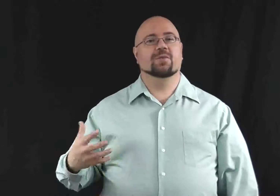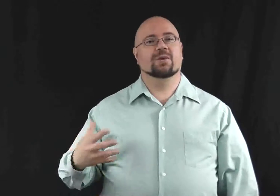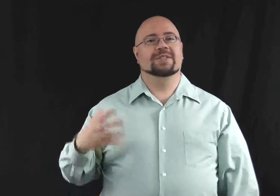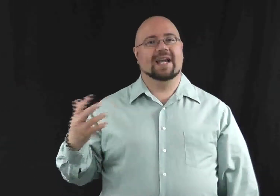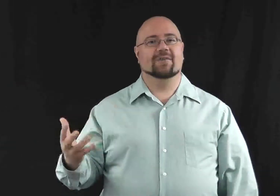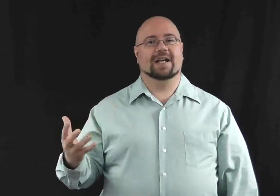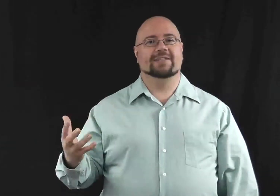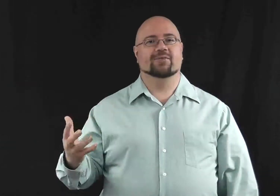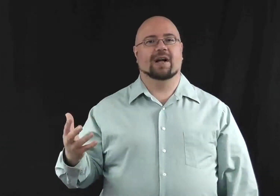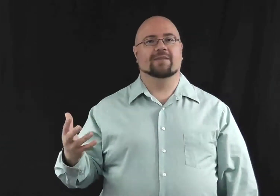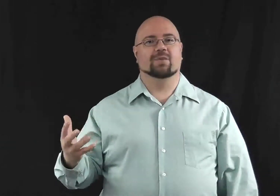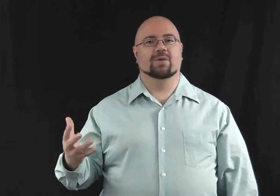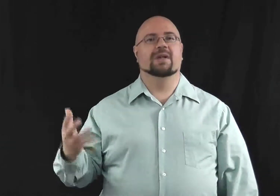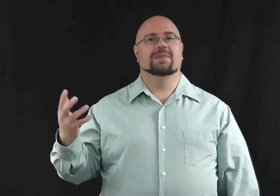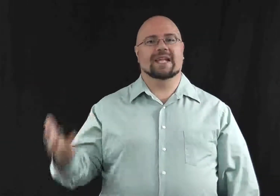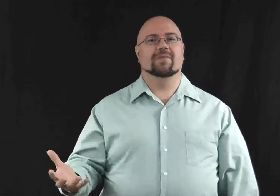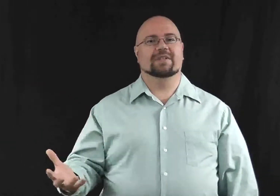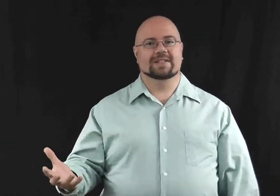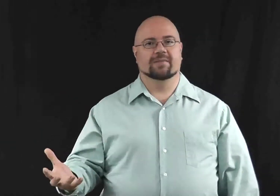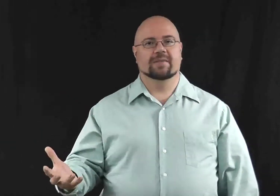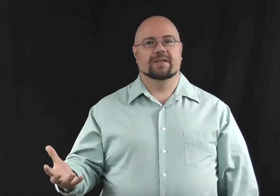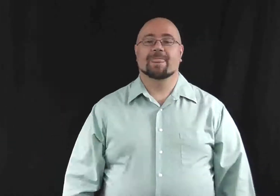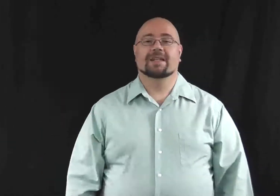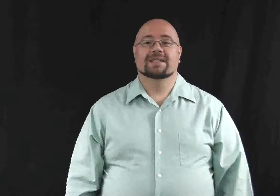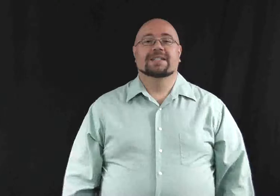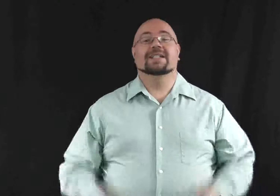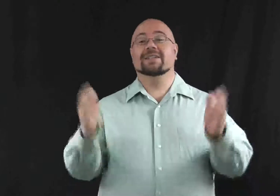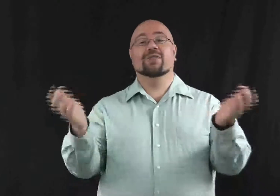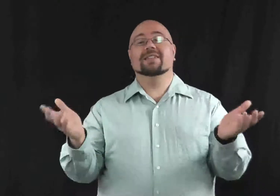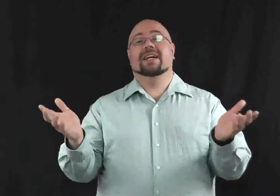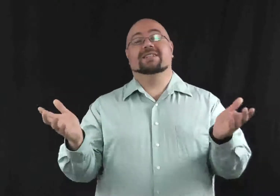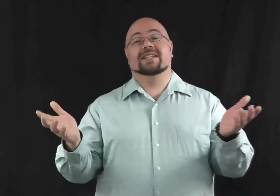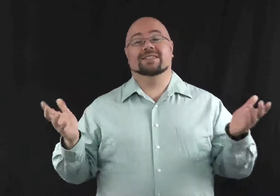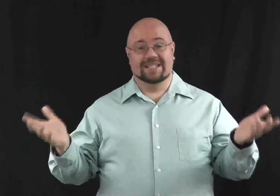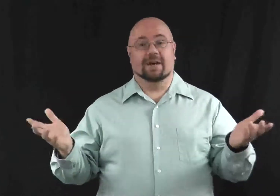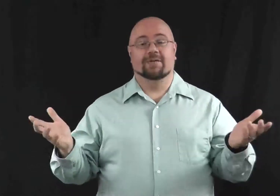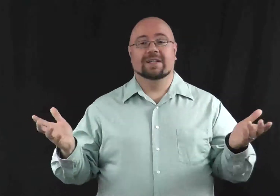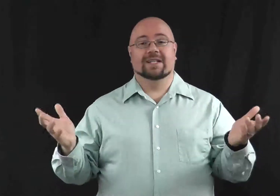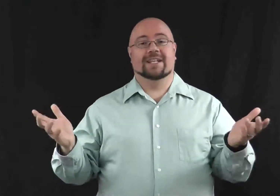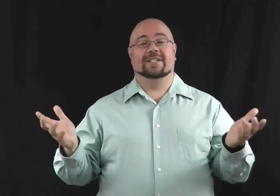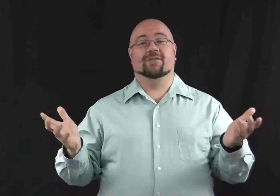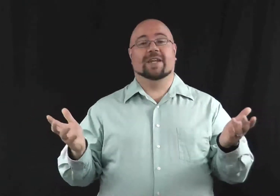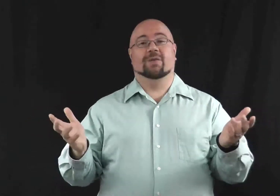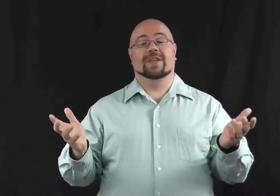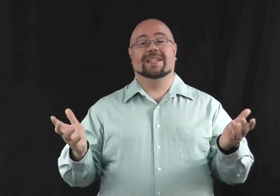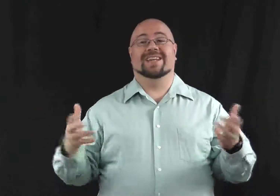word metabolite is derived from the word metabolism. Now drug testing in itself can test for either things like